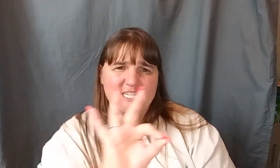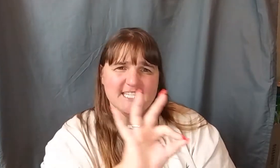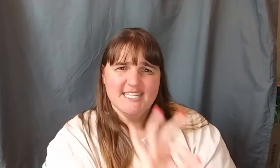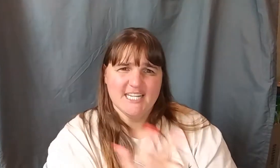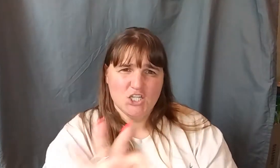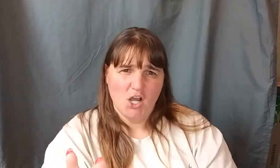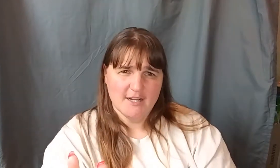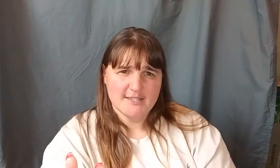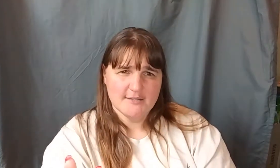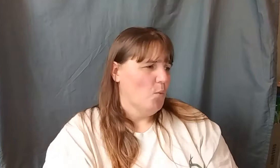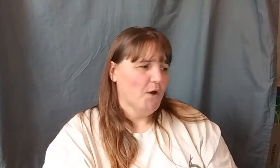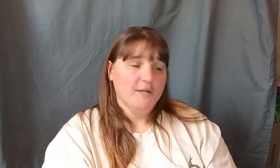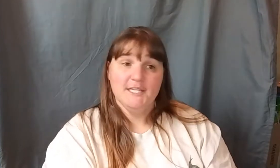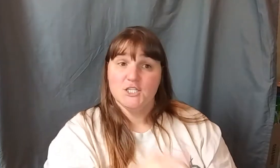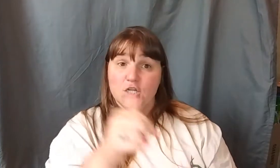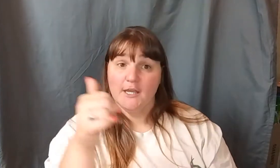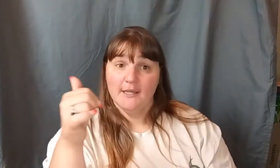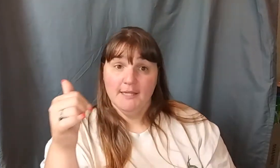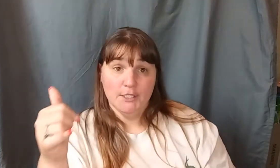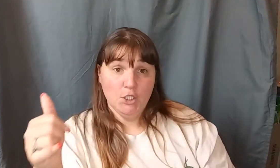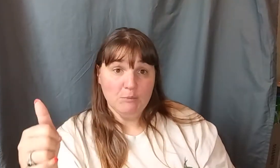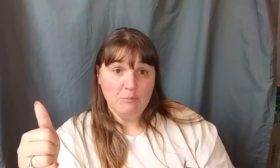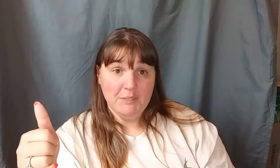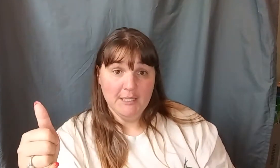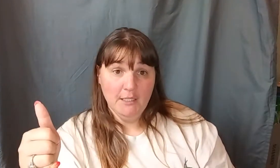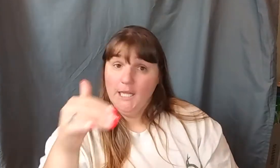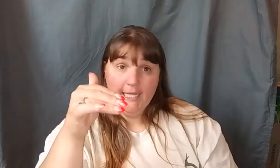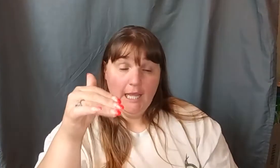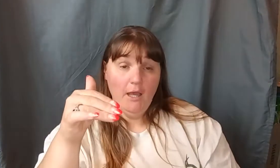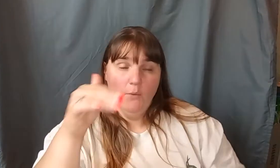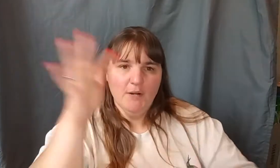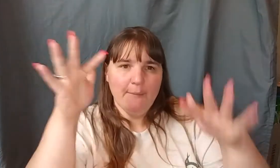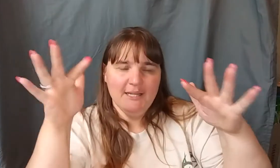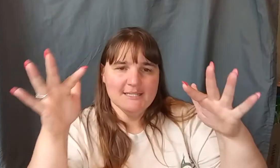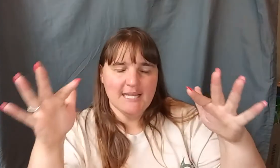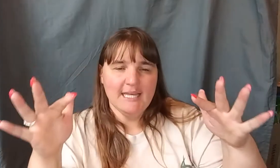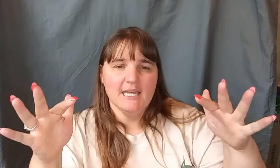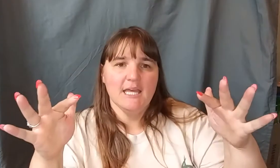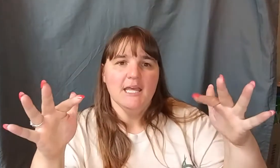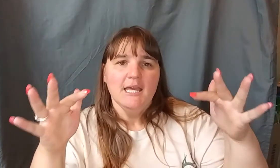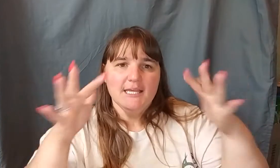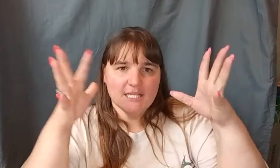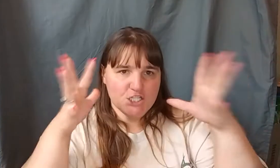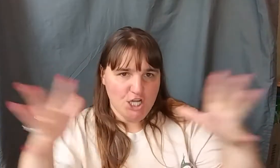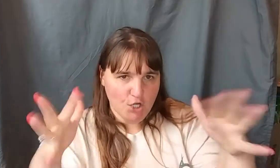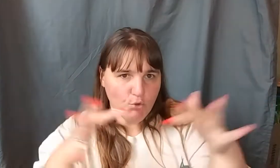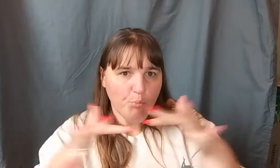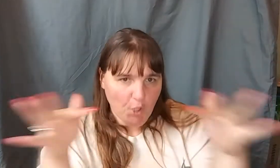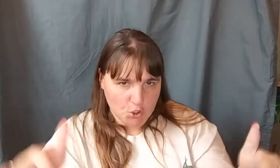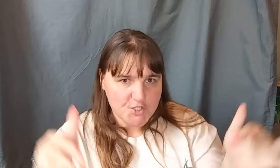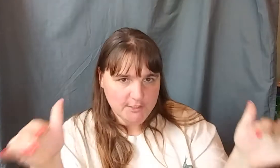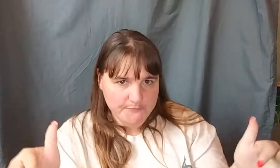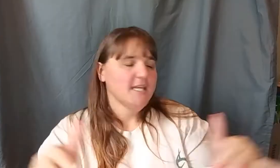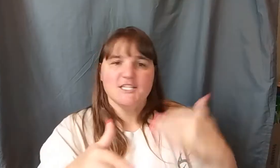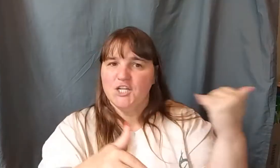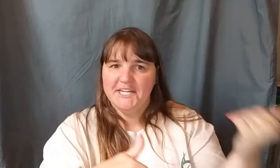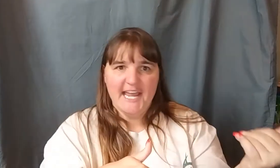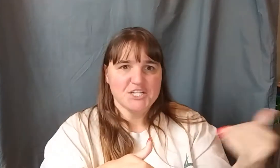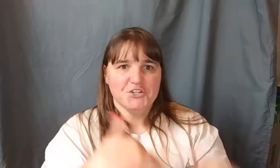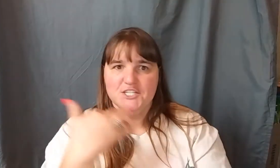TikToks where he is talking like a human being. Like, what I mean is like, he's a general person. He's not an actor. He's